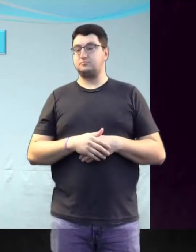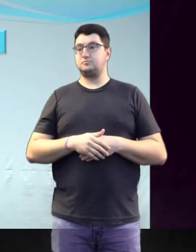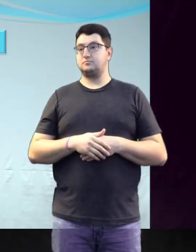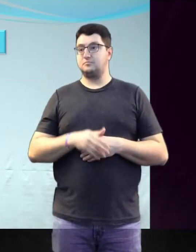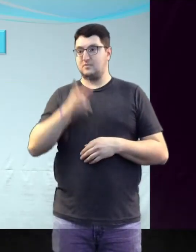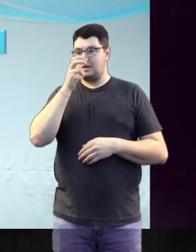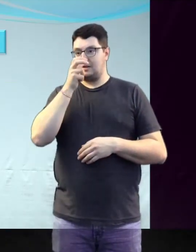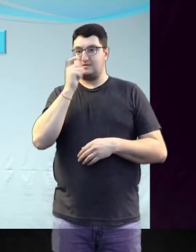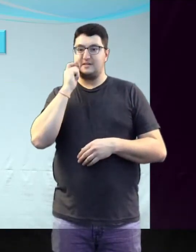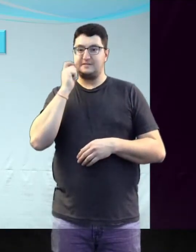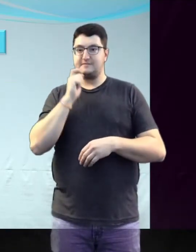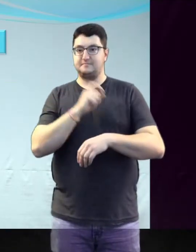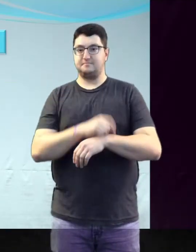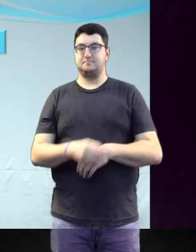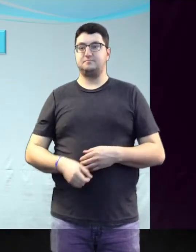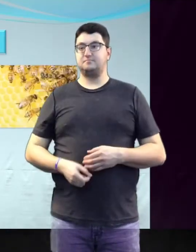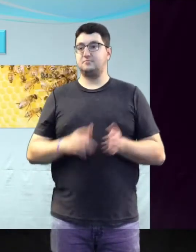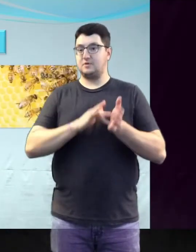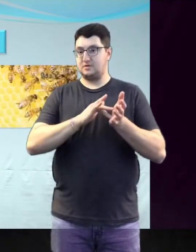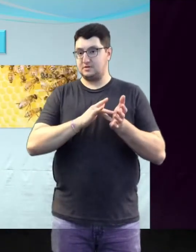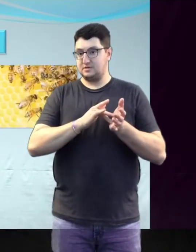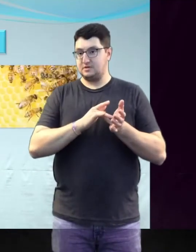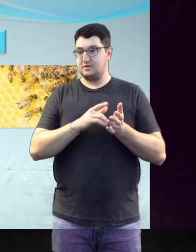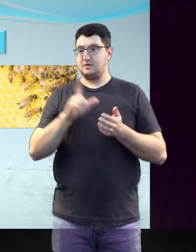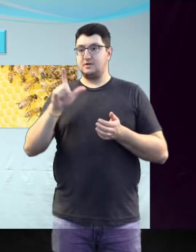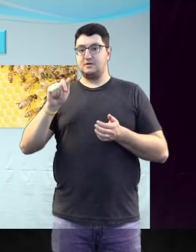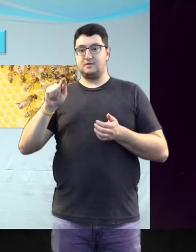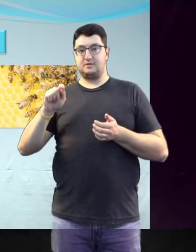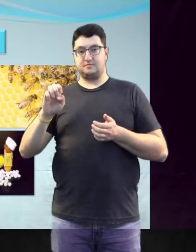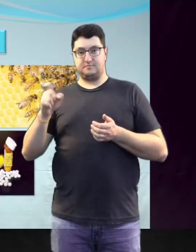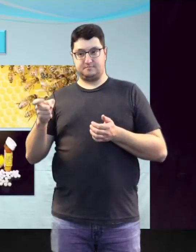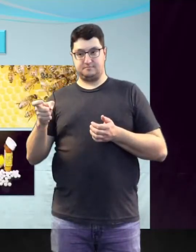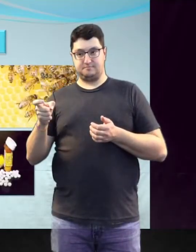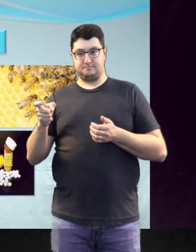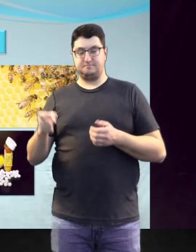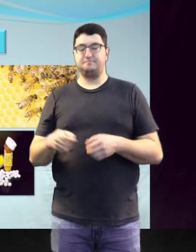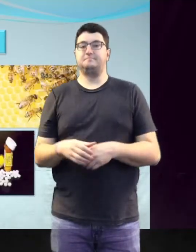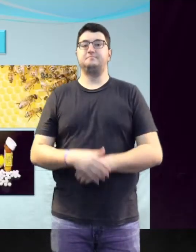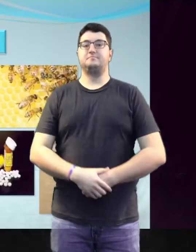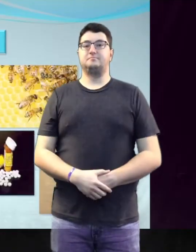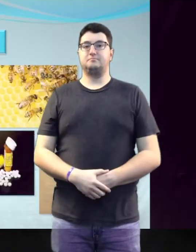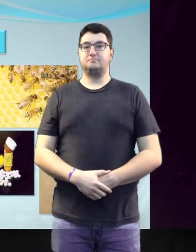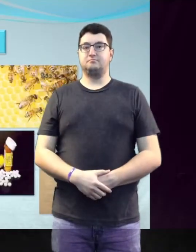allergic reactions are insect stings, medication, and latex.